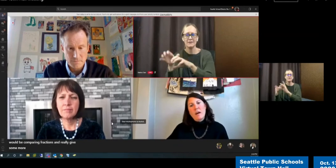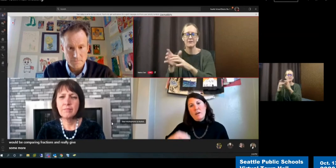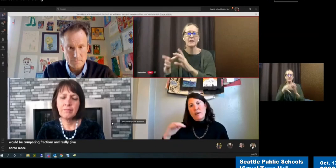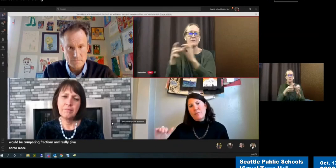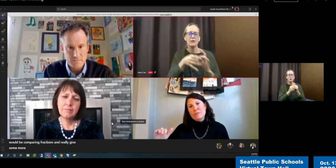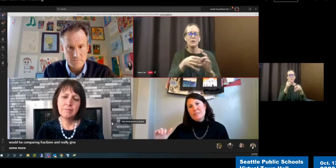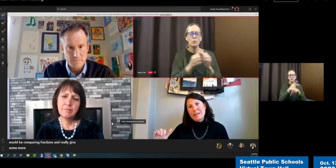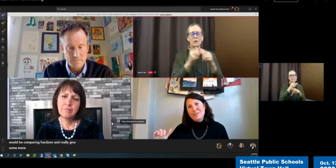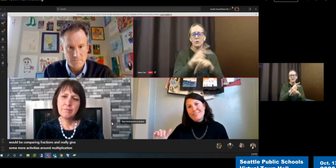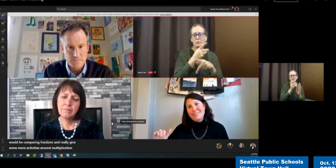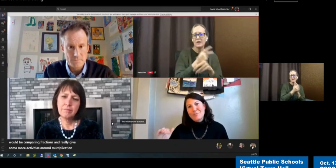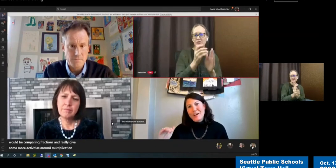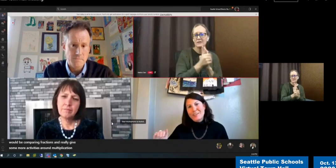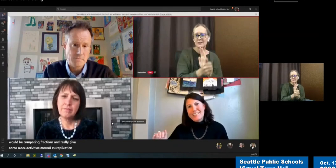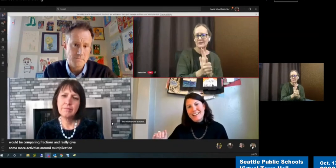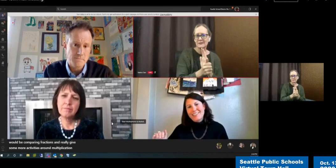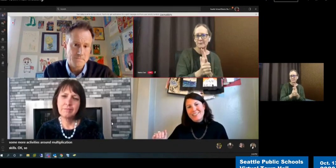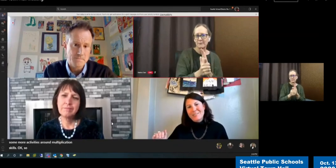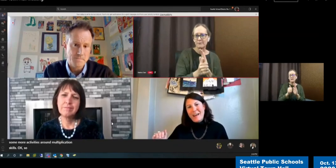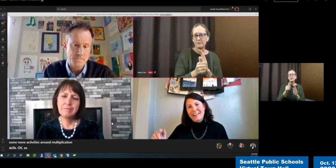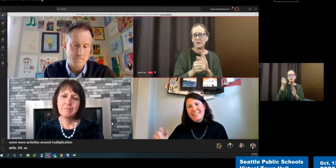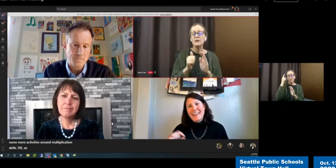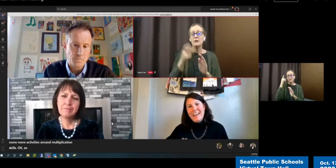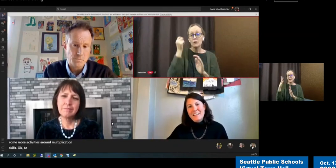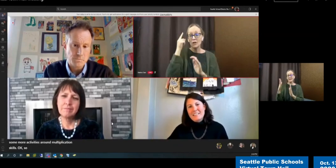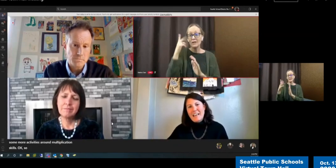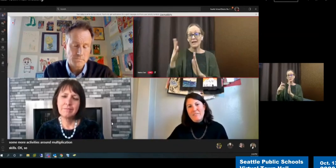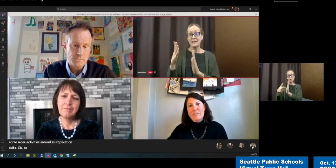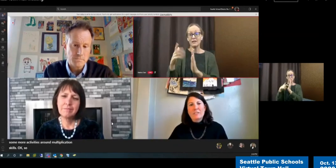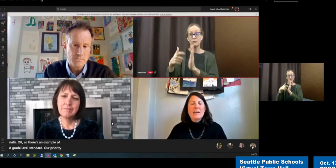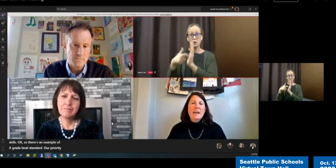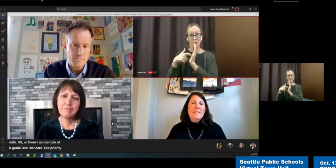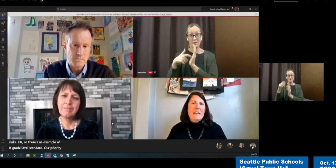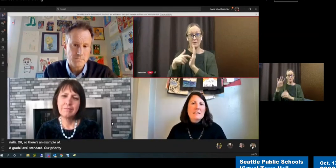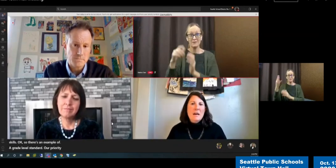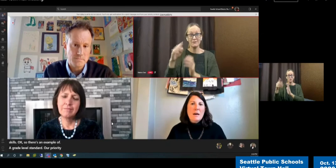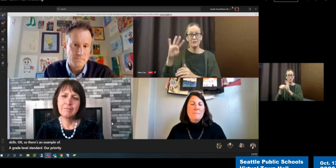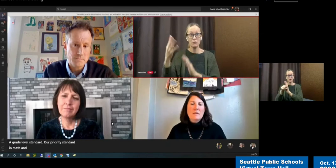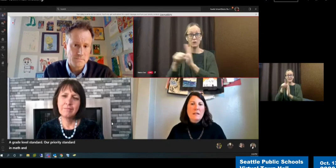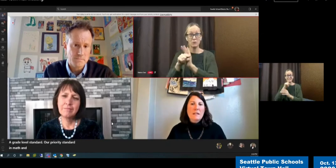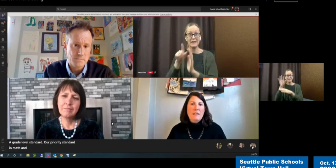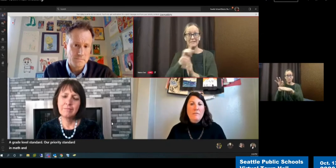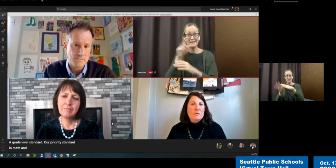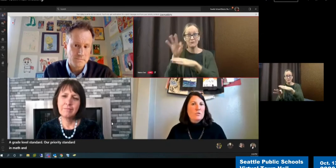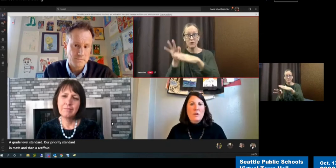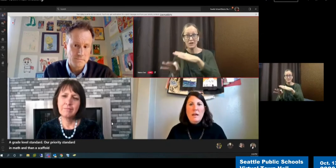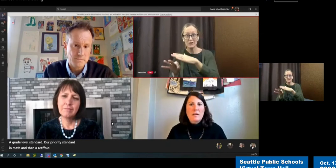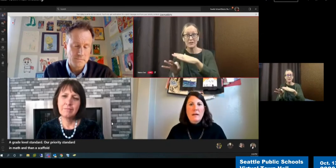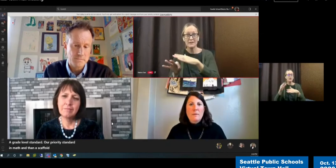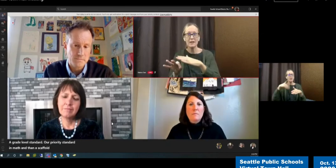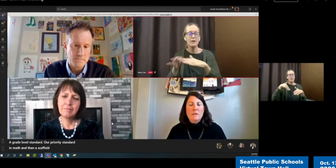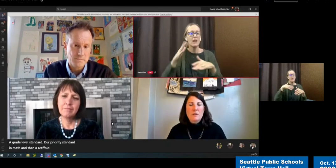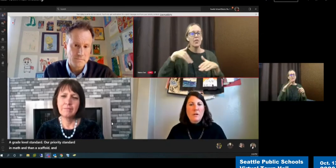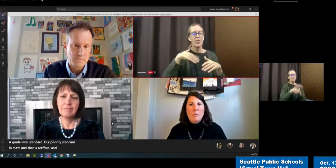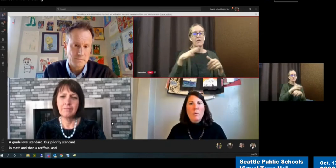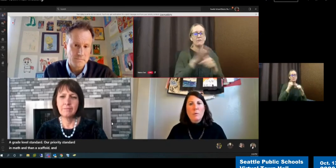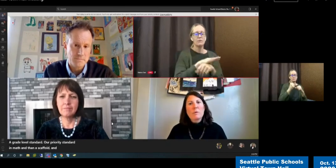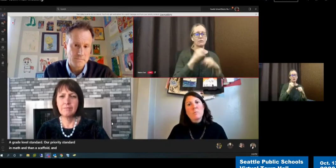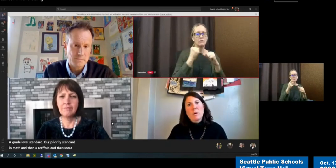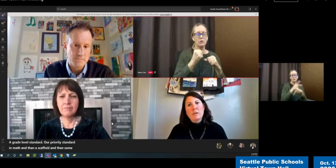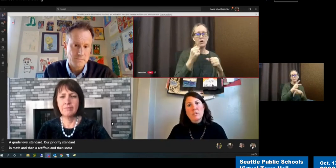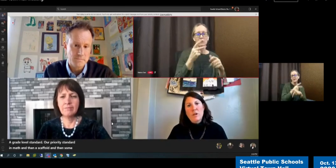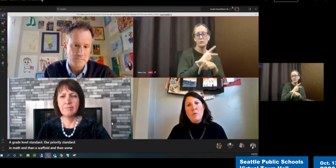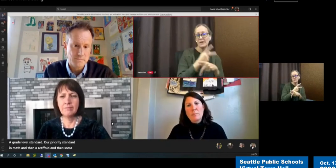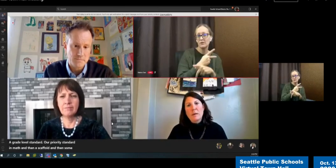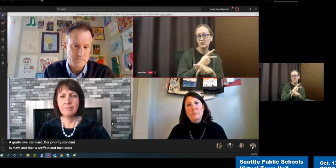a grade level standard or priority standard in math and then a scaffold and then some ELA first grade, you know, what we would